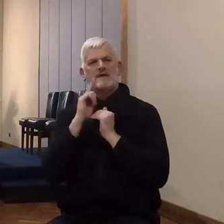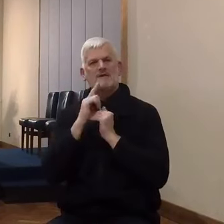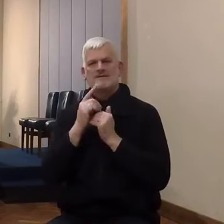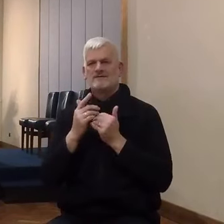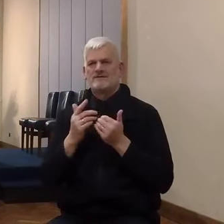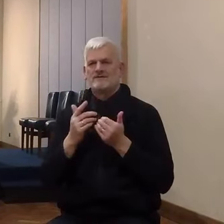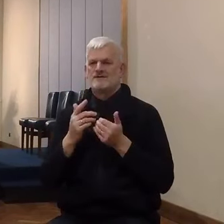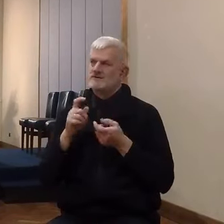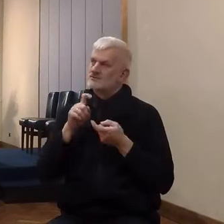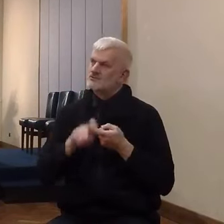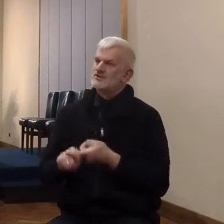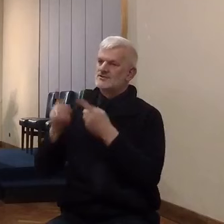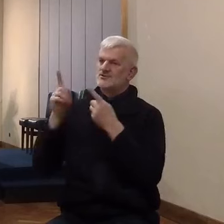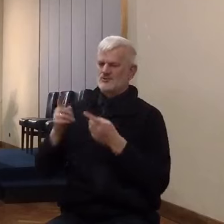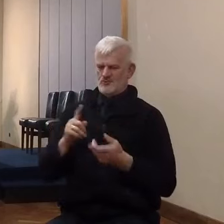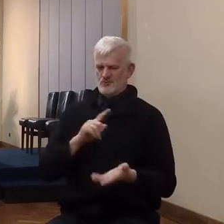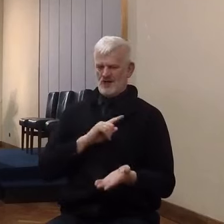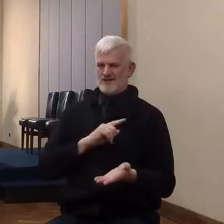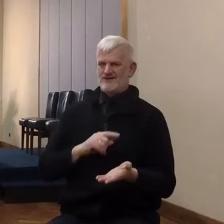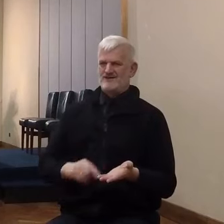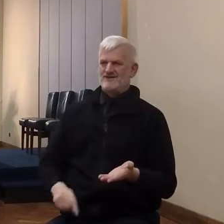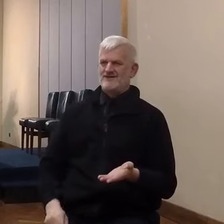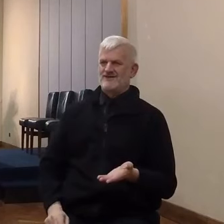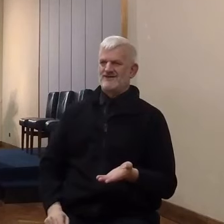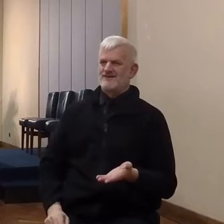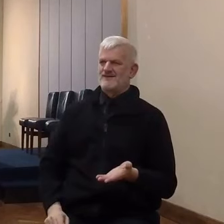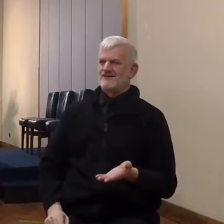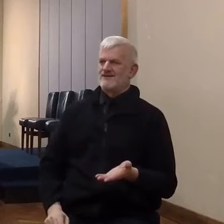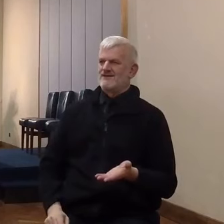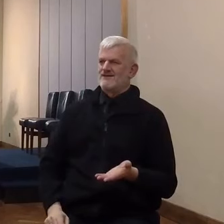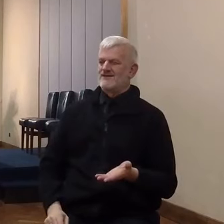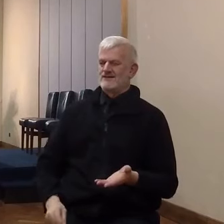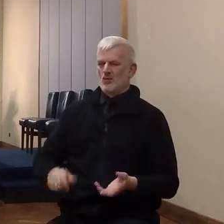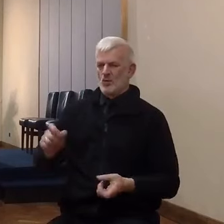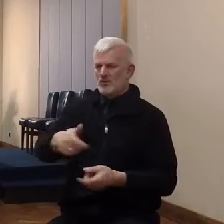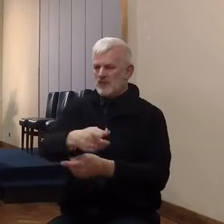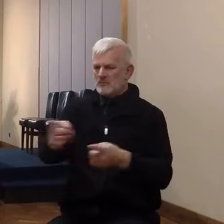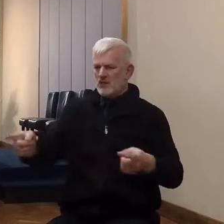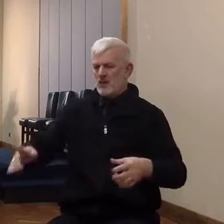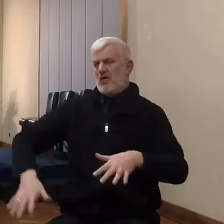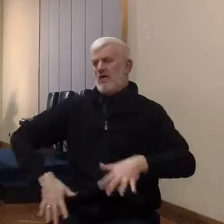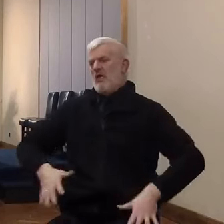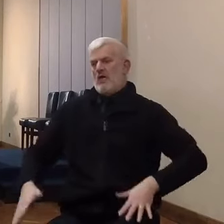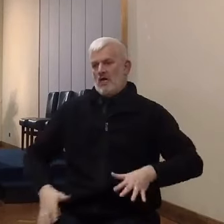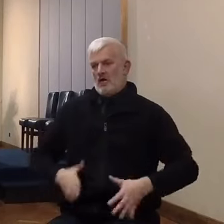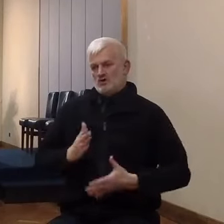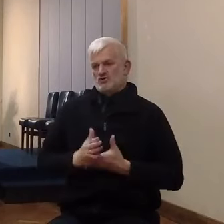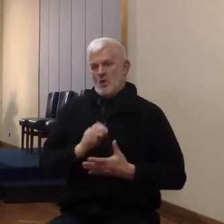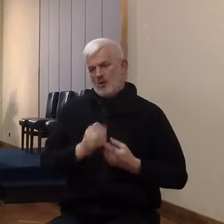and sure that a great catastrophe has come, whereas another person